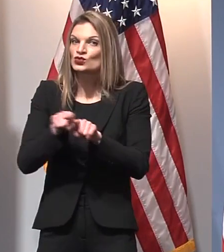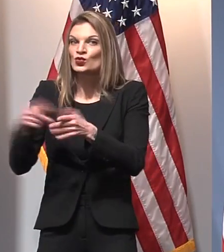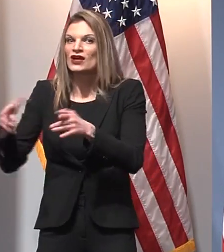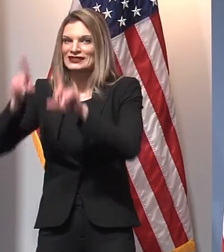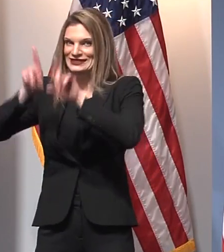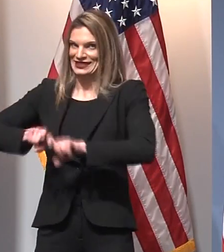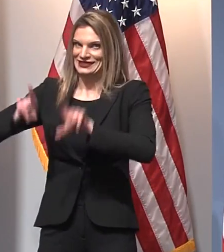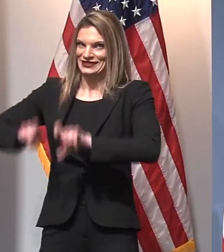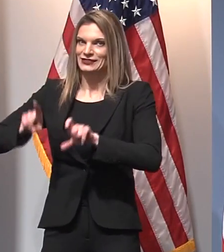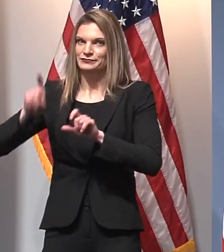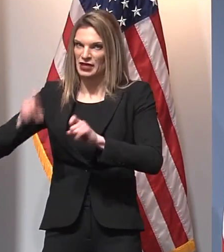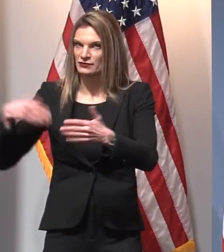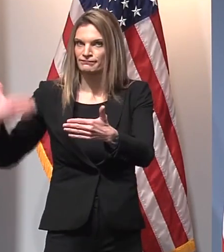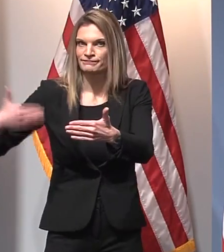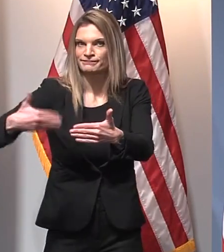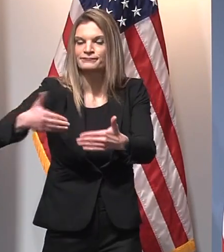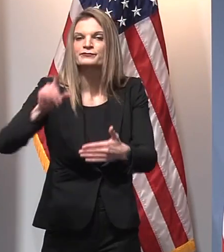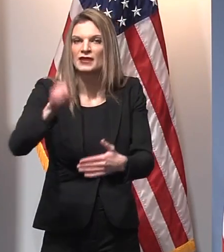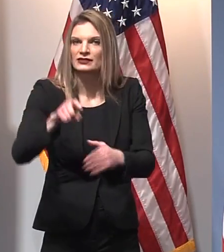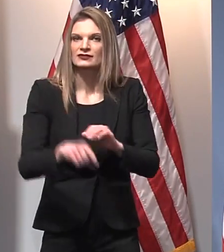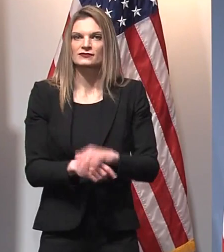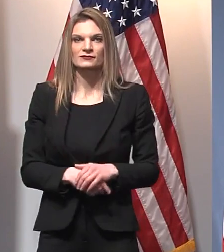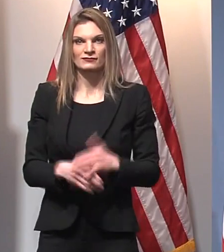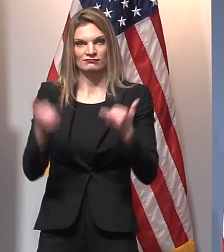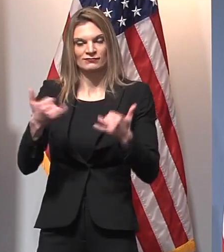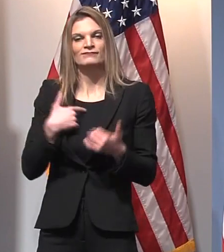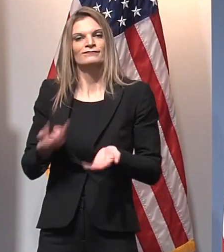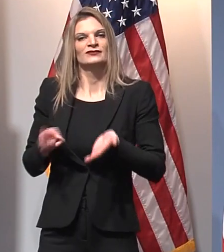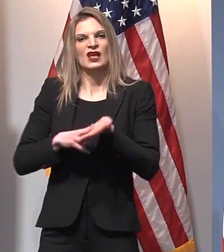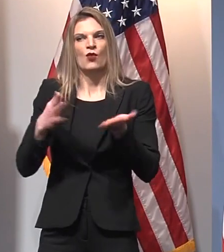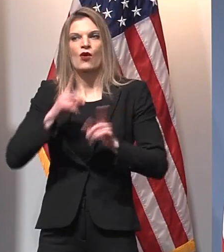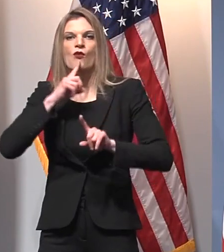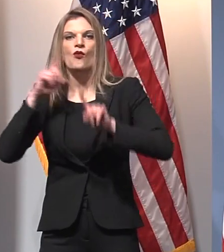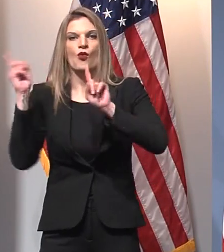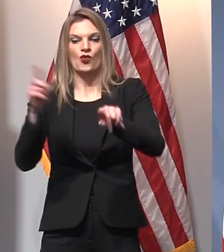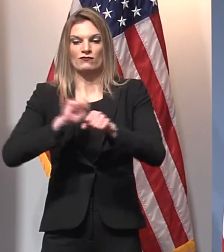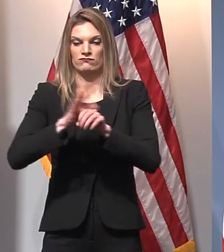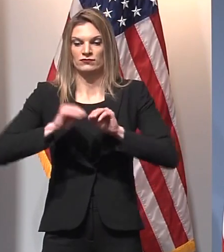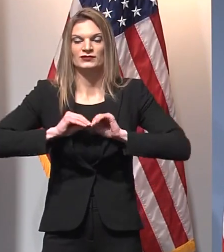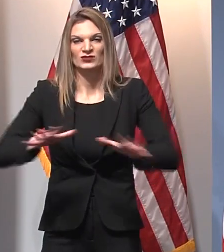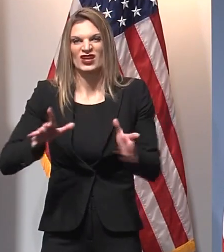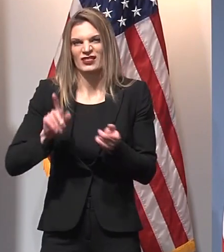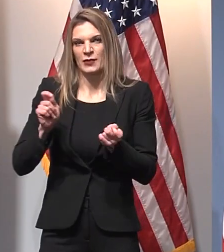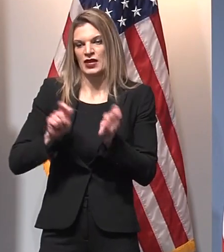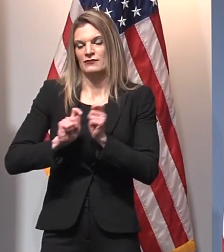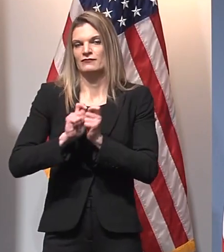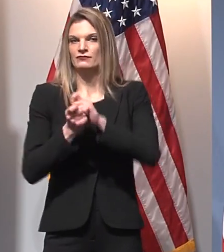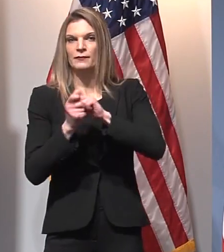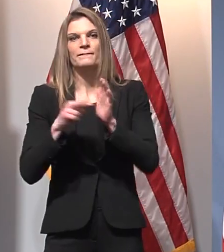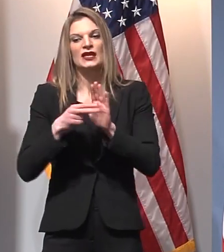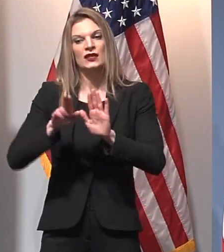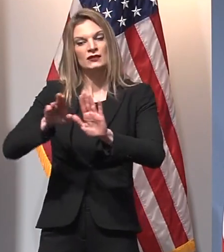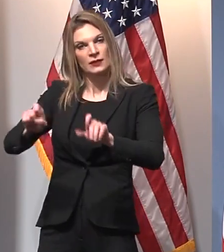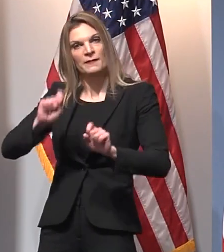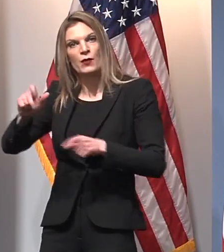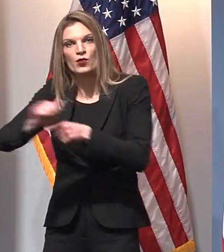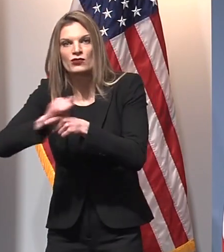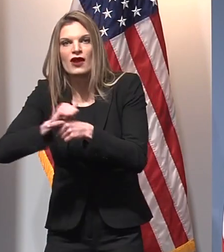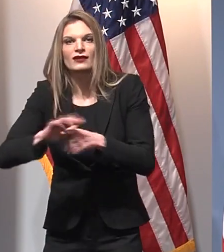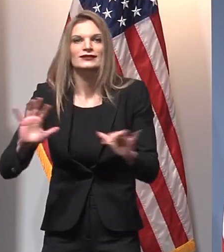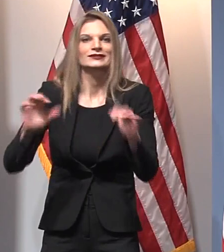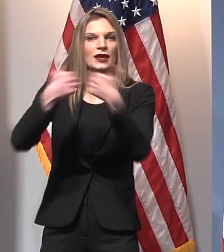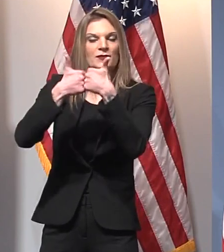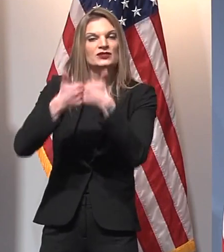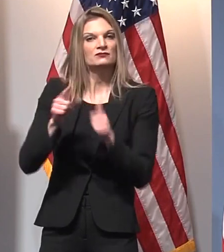Today, I signed an amended epidemic order that will allow youth contact sports to resume practice and competition